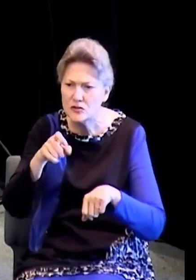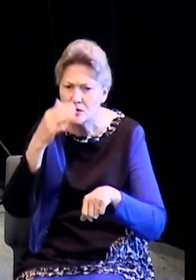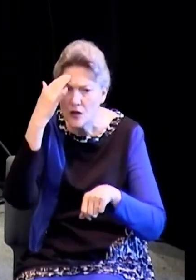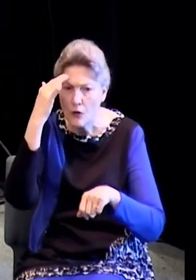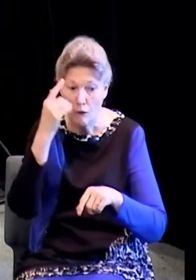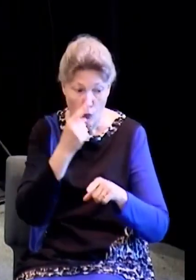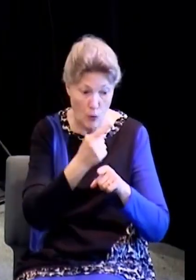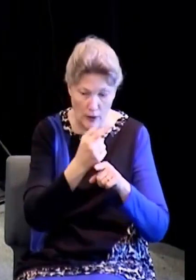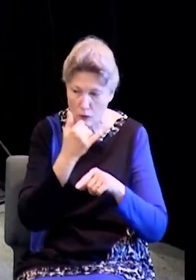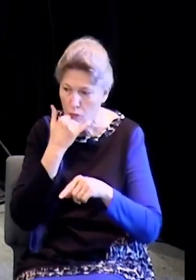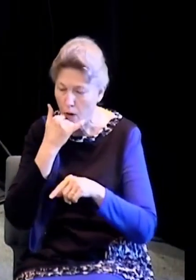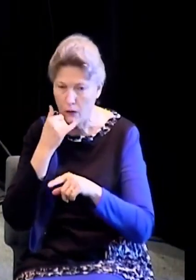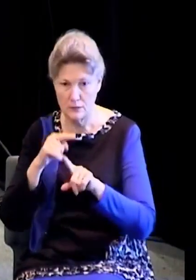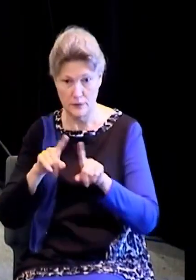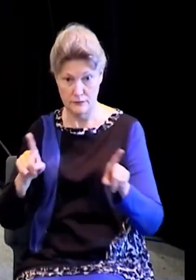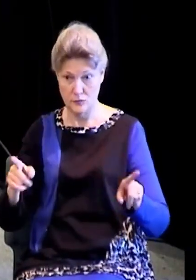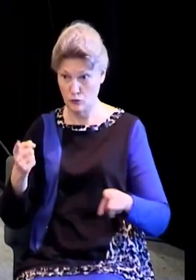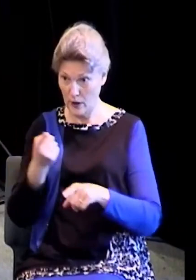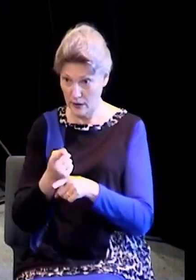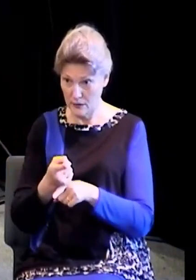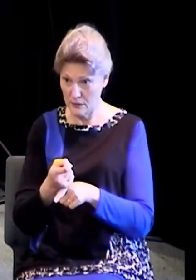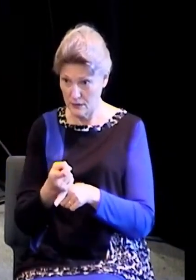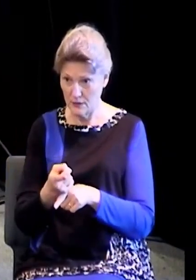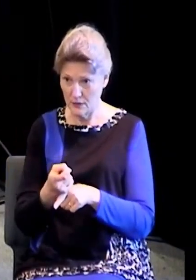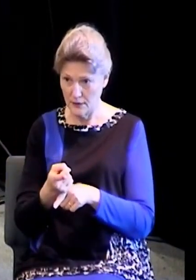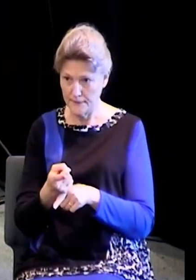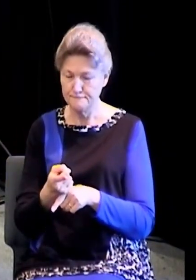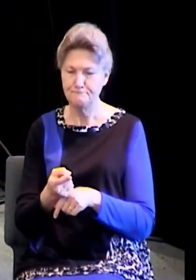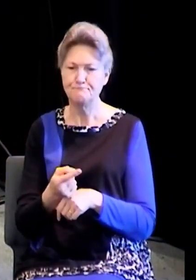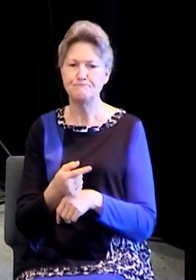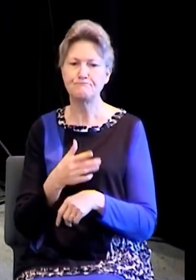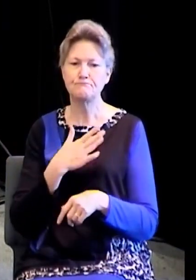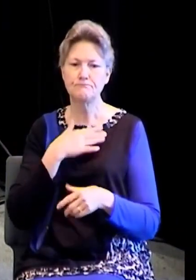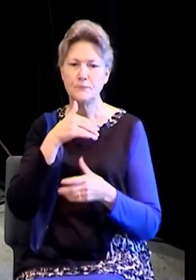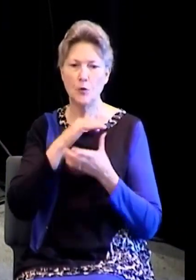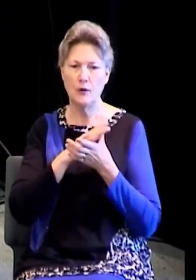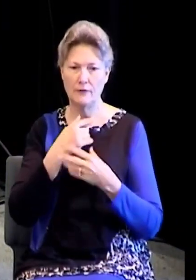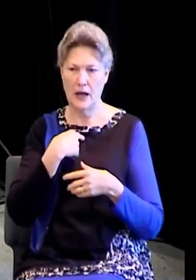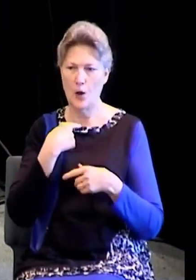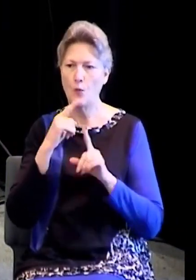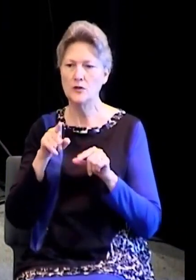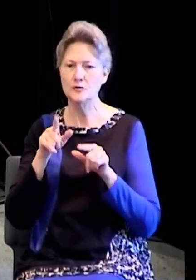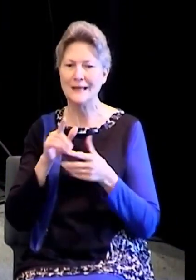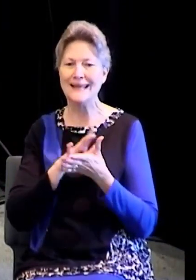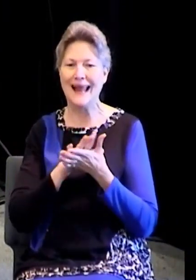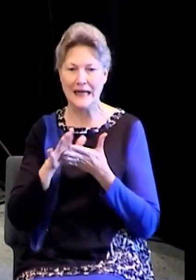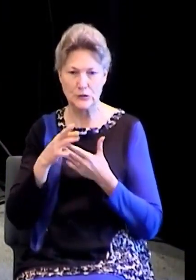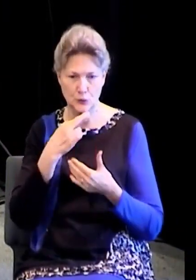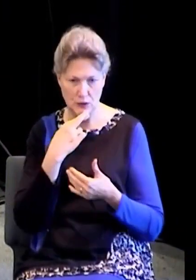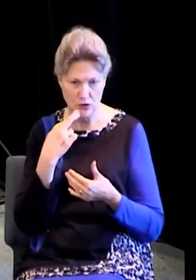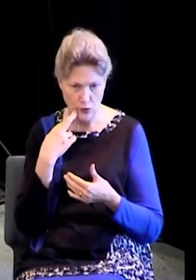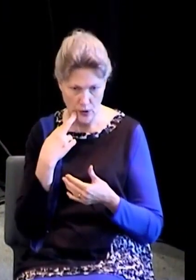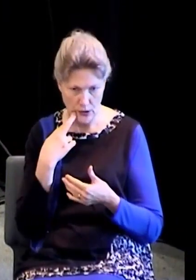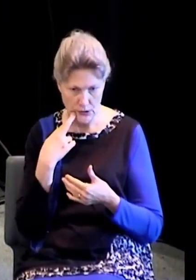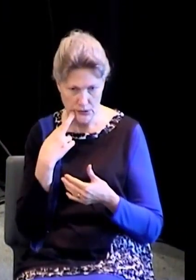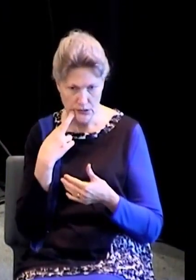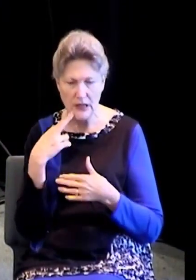We went to a restaurant. We went to a nice seafood restaurant where they serve seafood at higher prices than